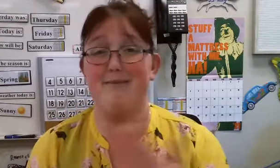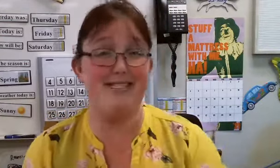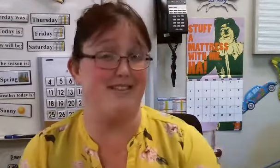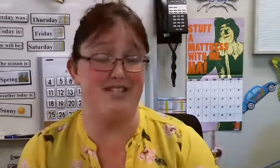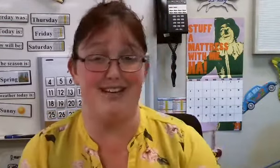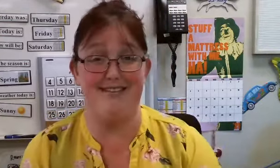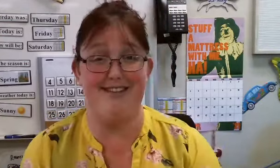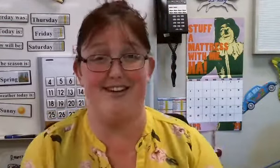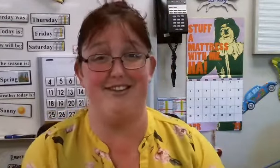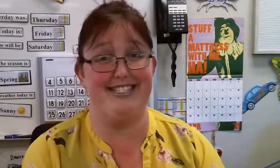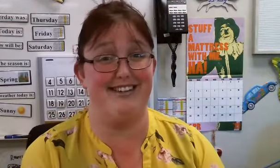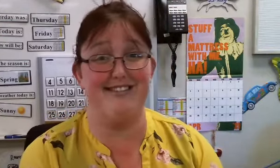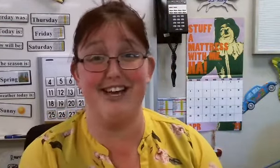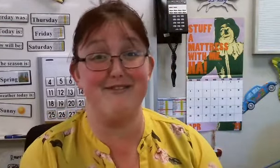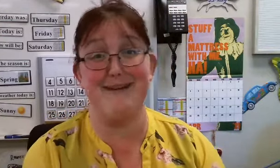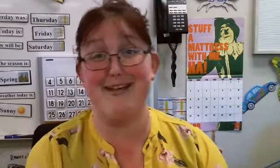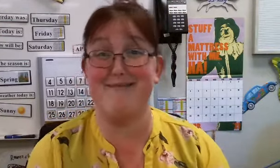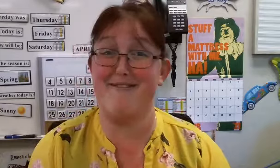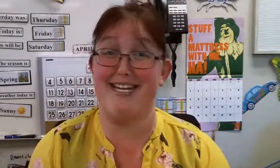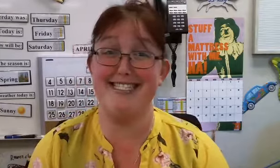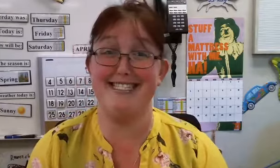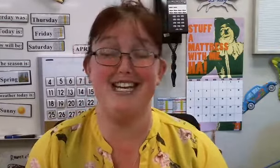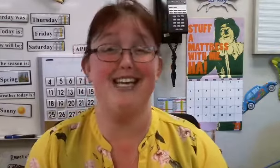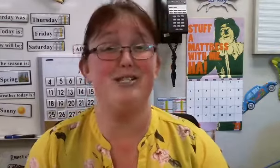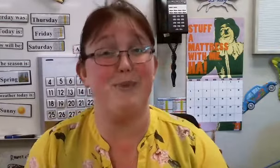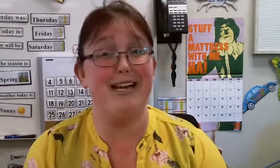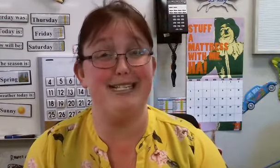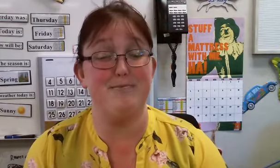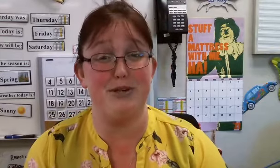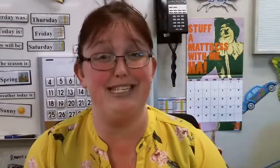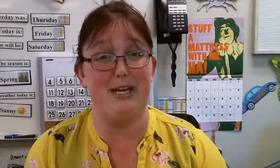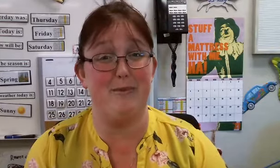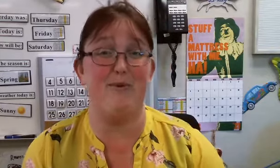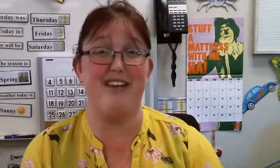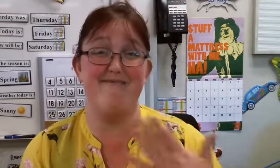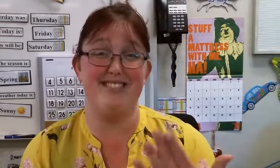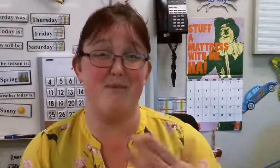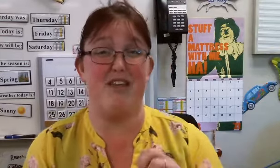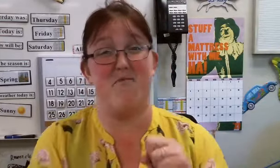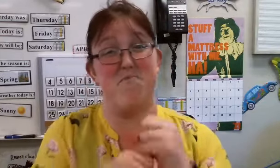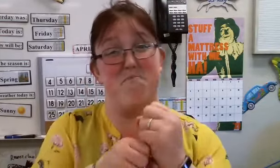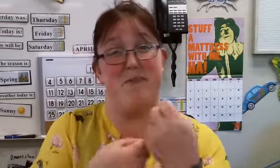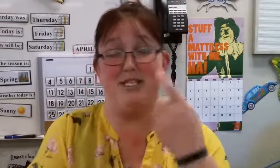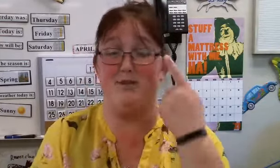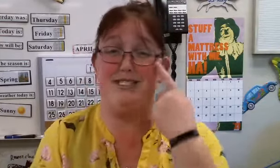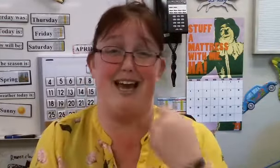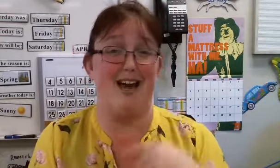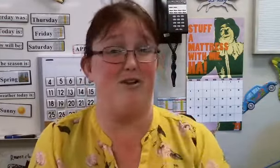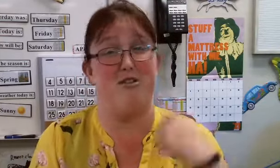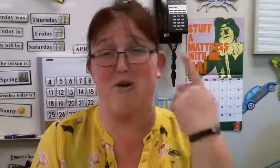get my stuff done. You know, I still have a smile on my face, but it is important to tell people that something makes you sad or that you